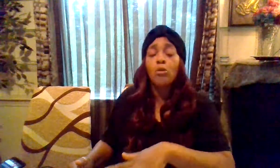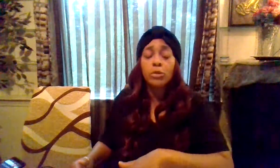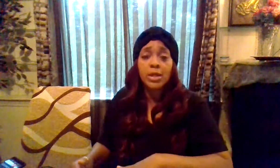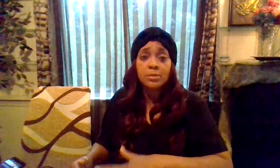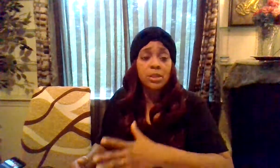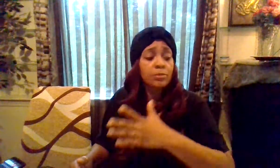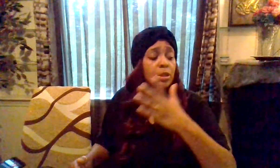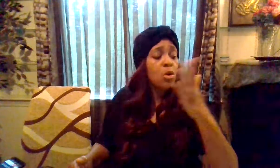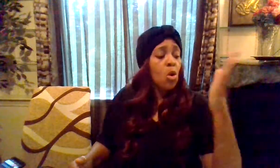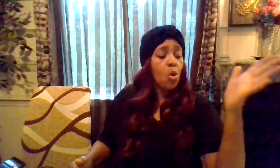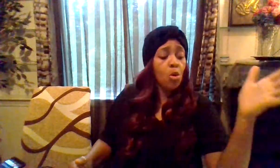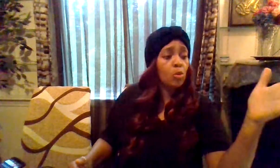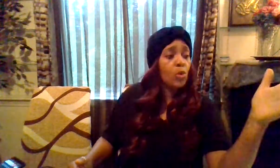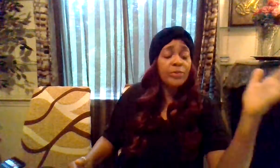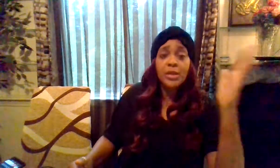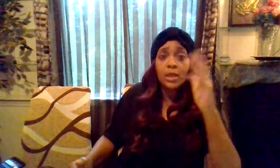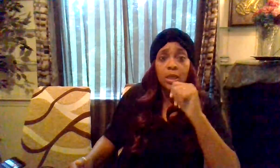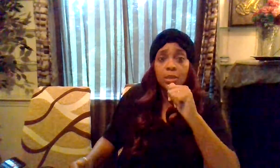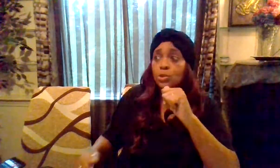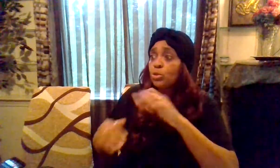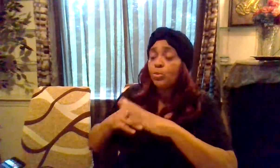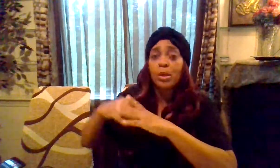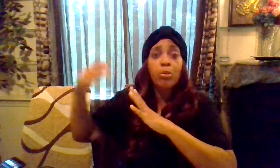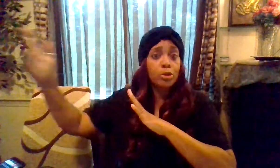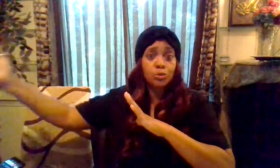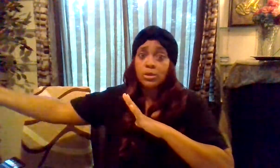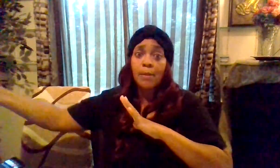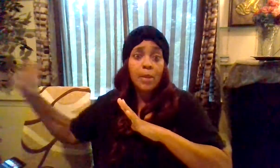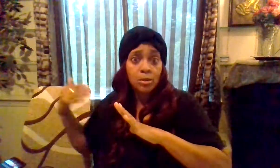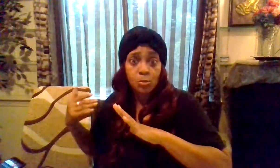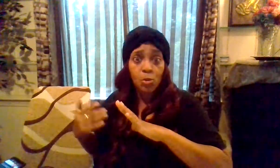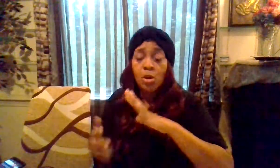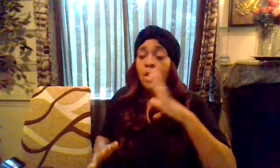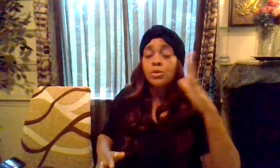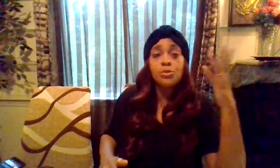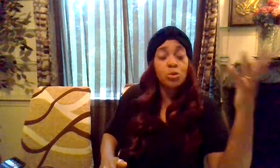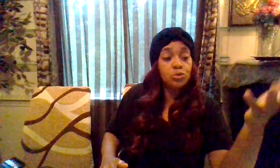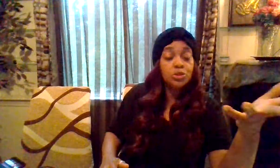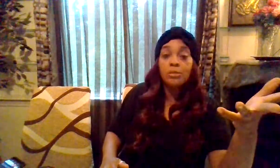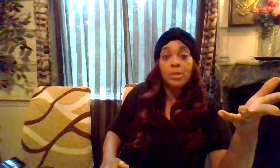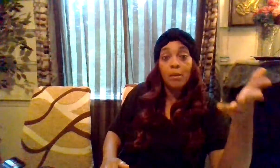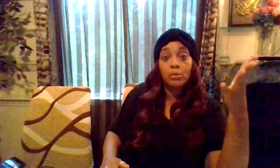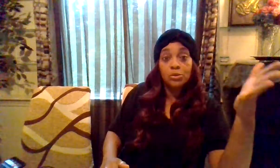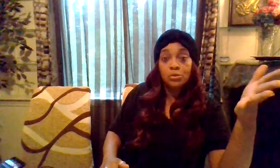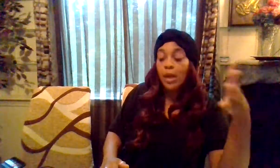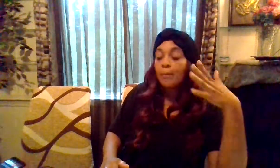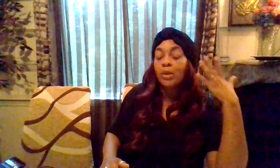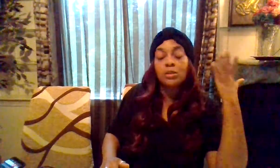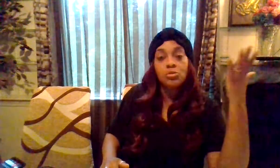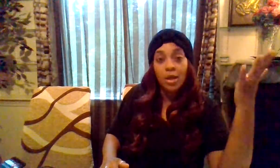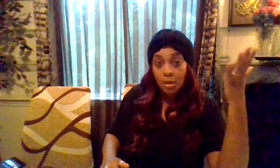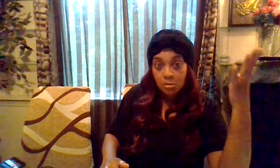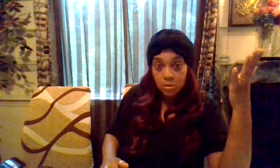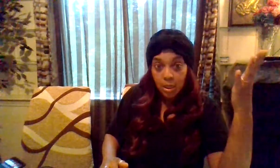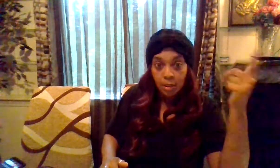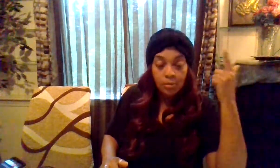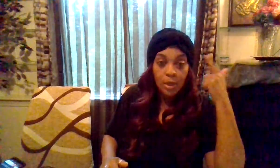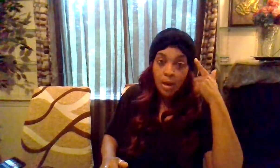overcome something or one thing ended but it brought you something else more you know you should be able to do that but you got to understand now